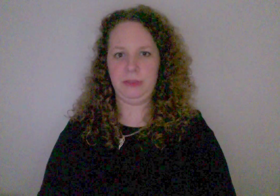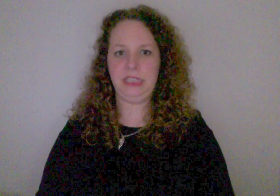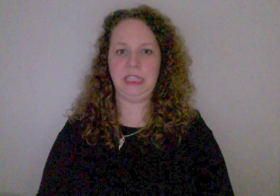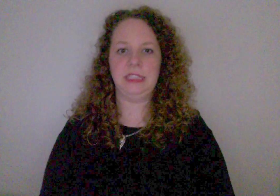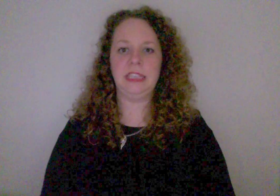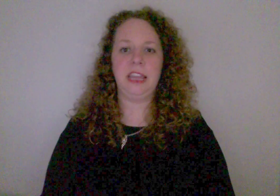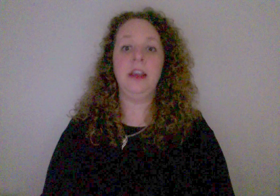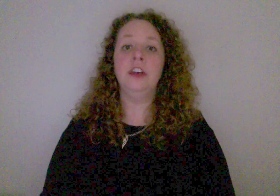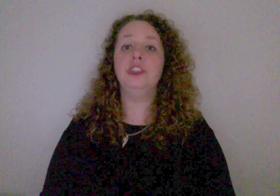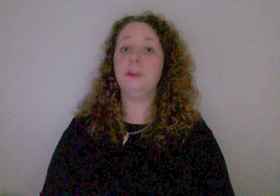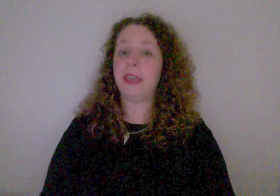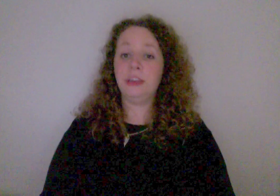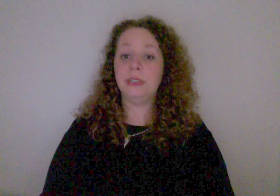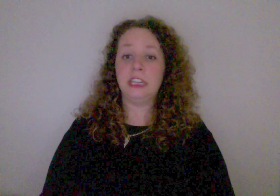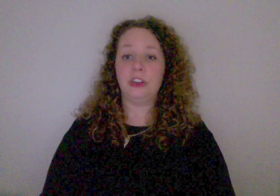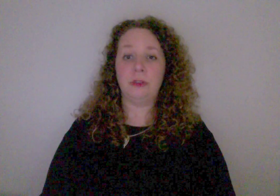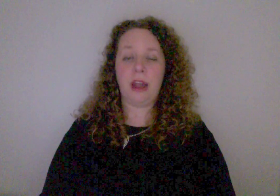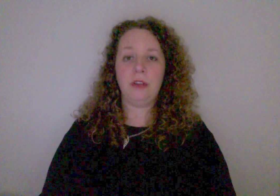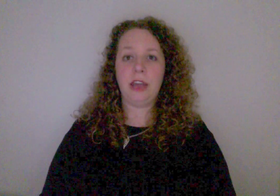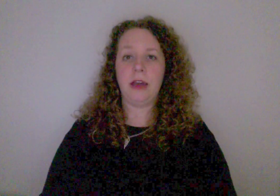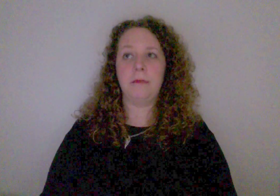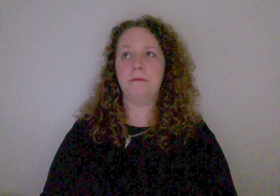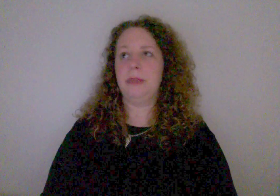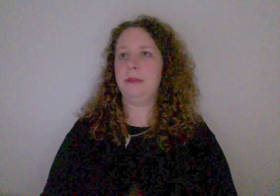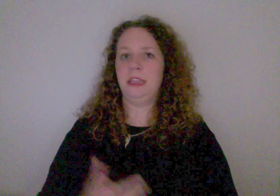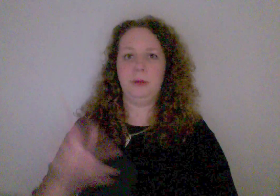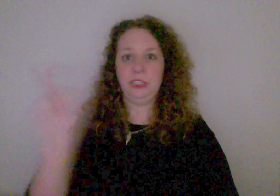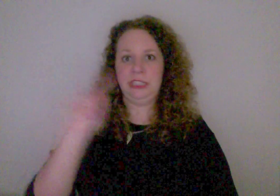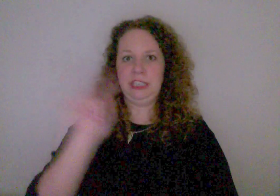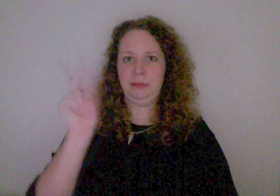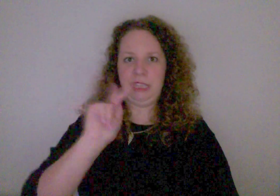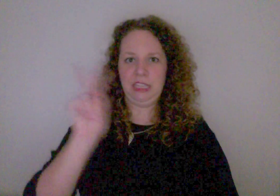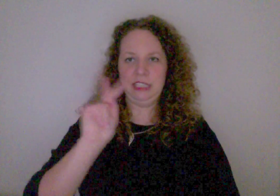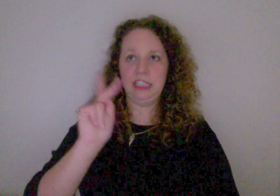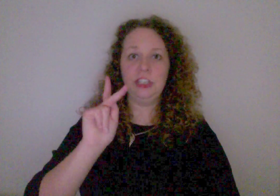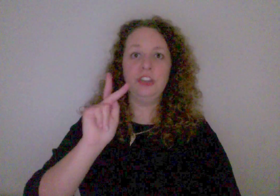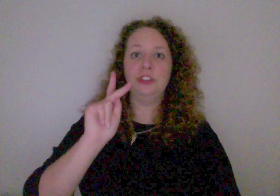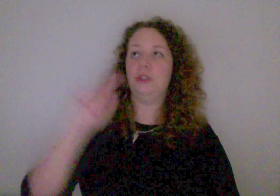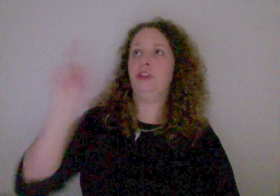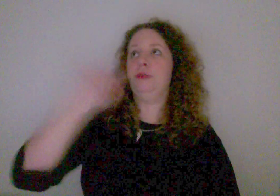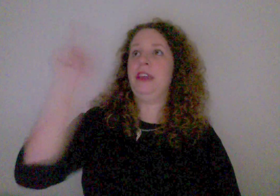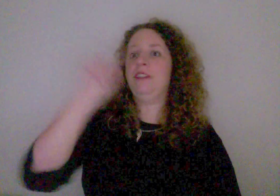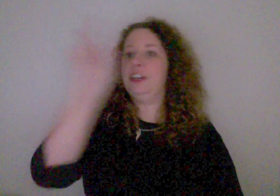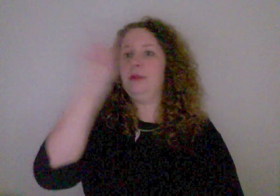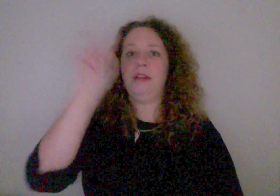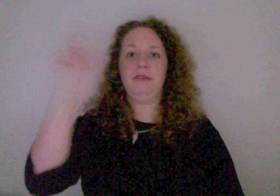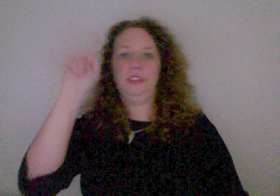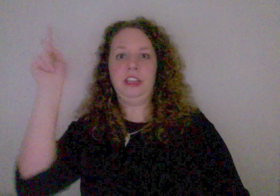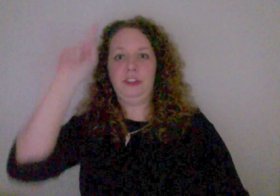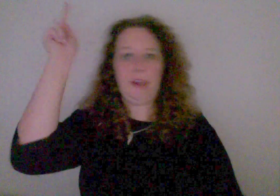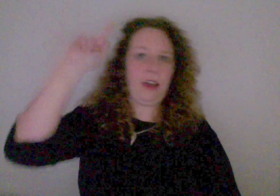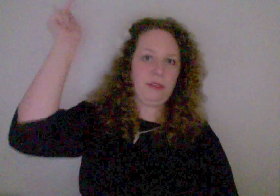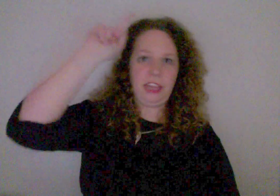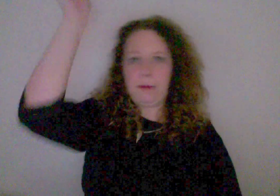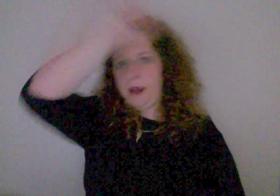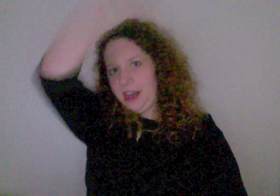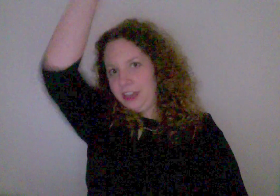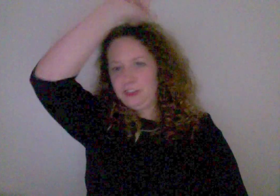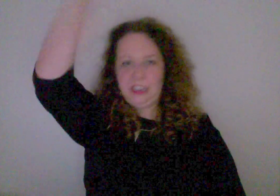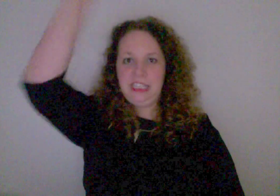make sense. Okay? So you might use it in a crowd. Maybe the person's name sign is this. So you're waving it around in a crowd like up high trying to